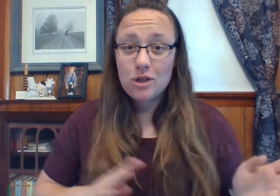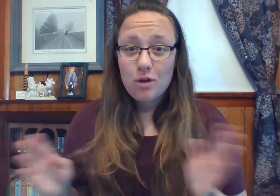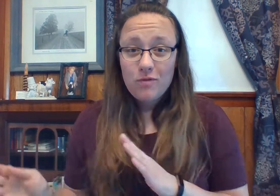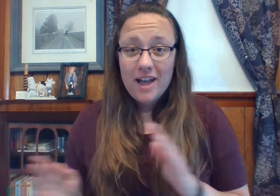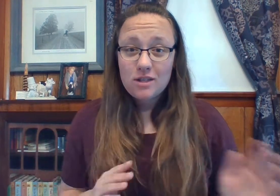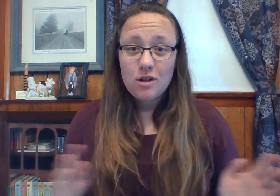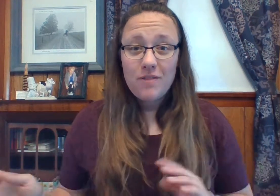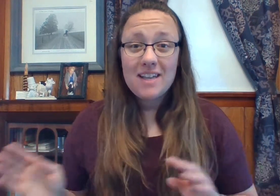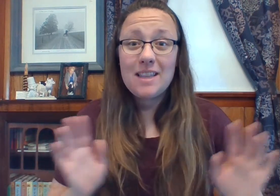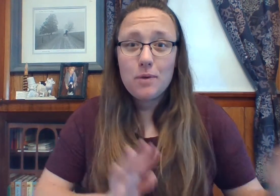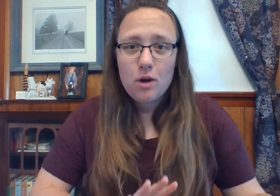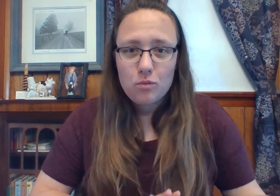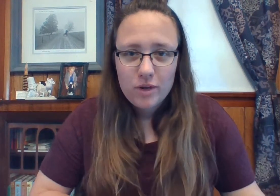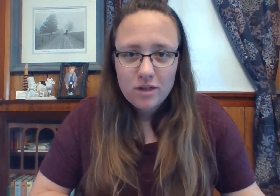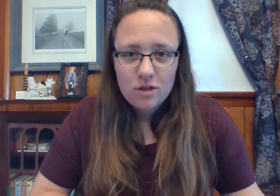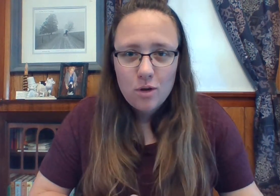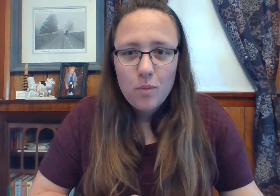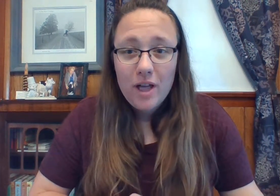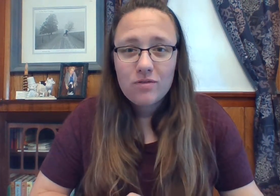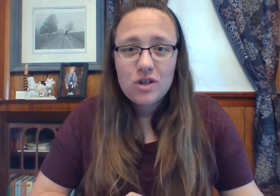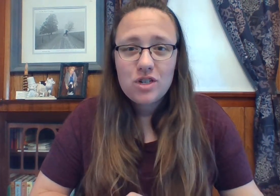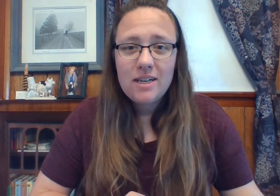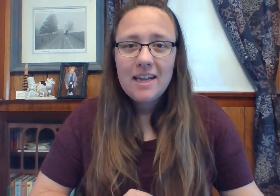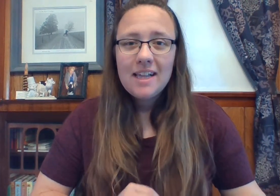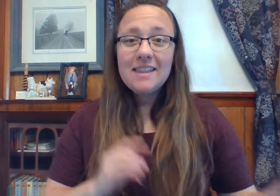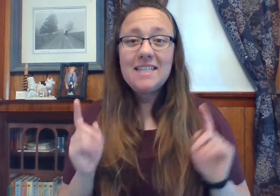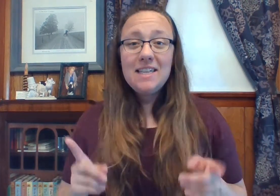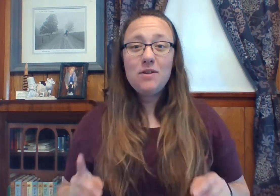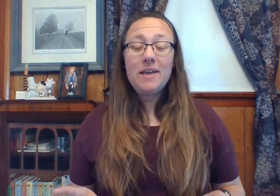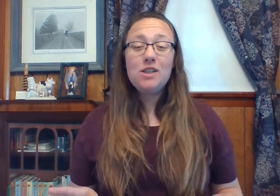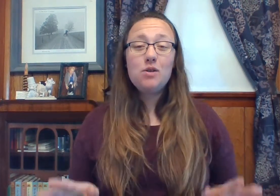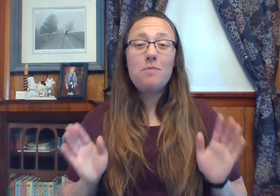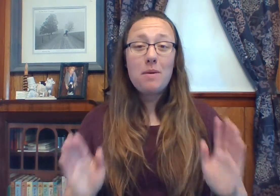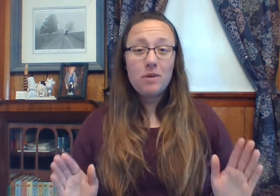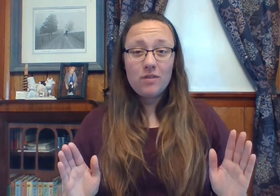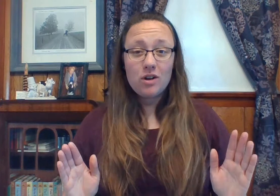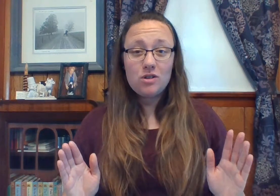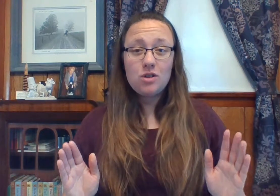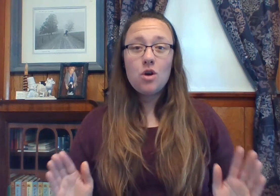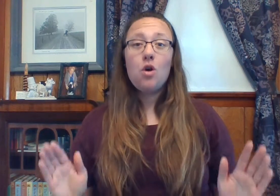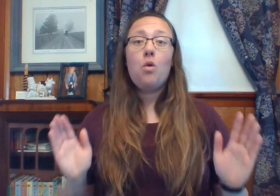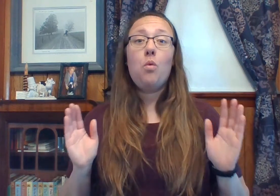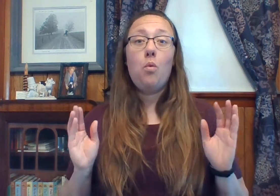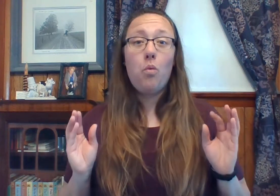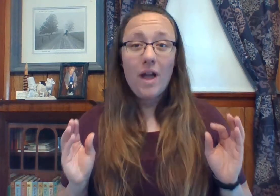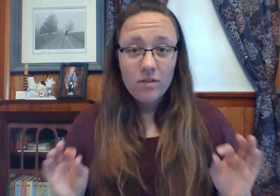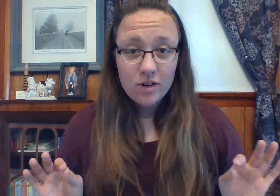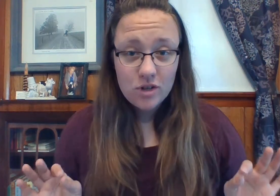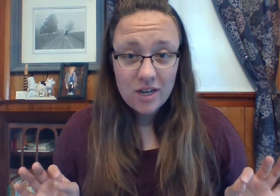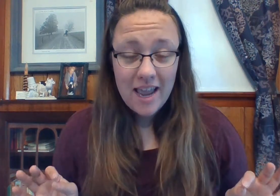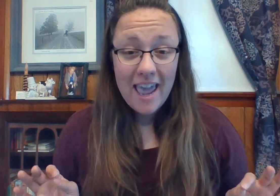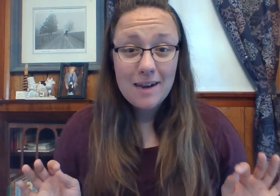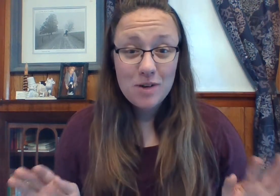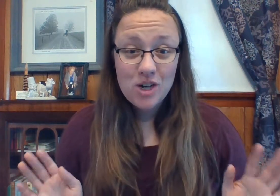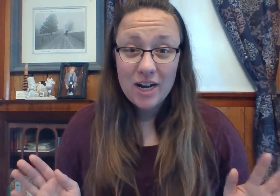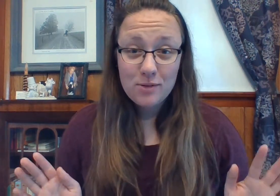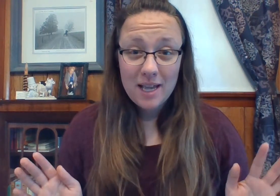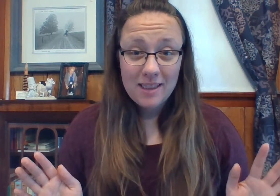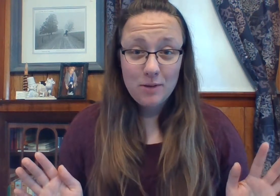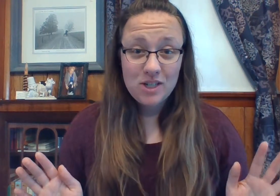slow, fast, slow, fast, and then we go real slow whale version? Let's see if you can do our memory verse whale version. And I'm going to try and do sign language